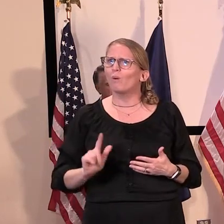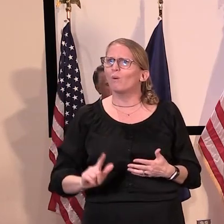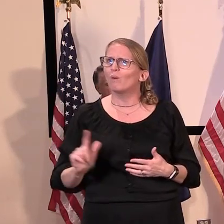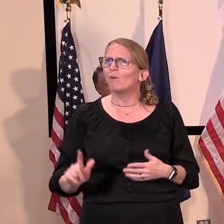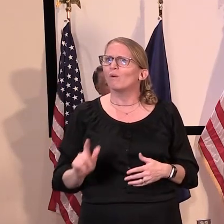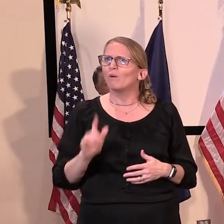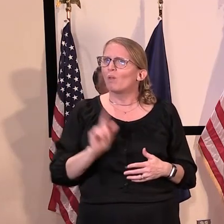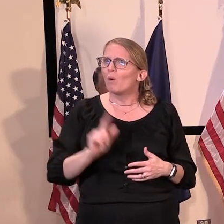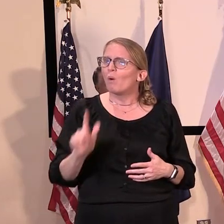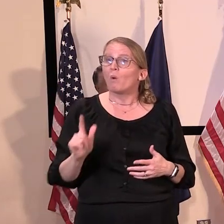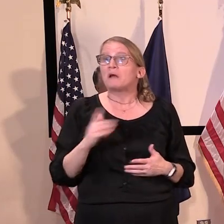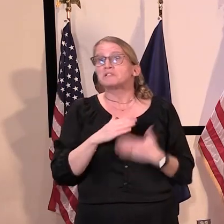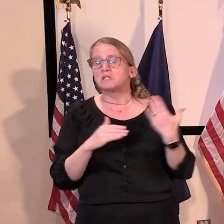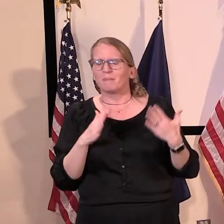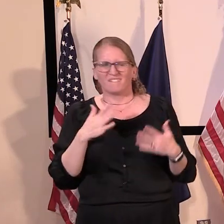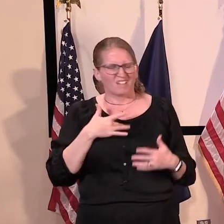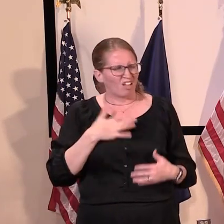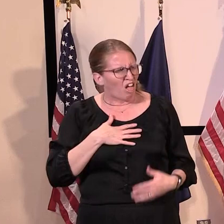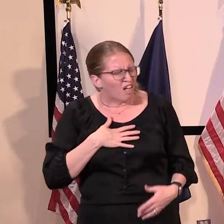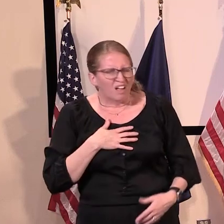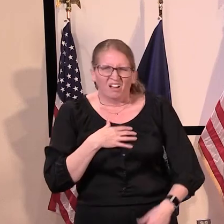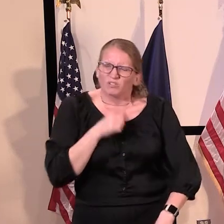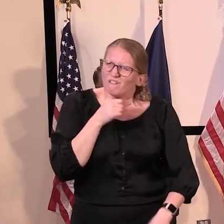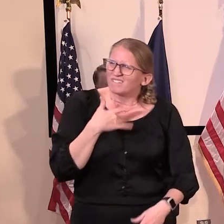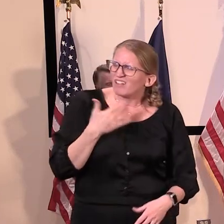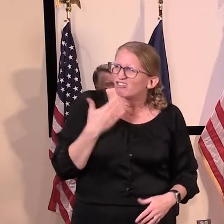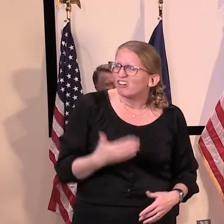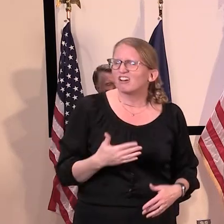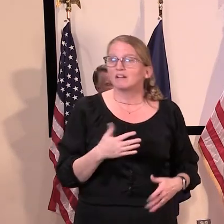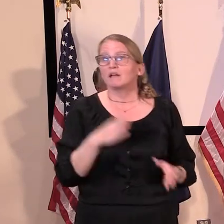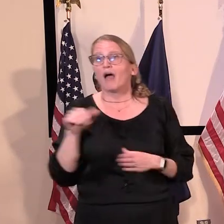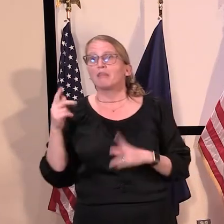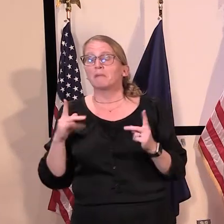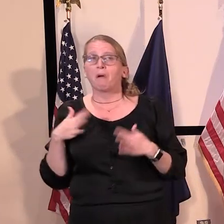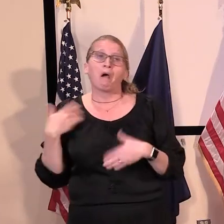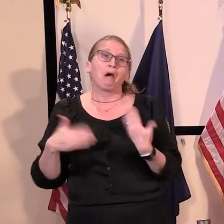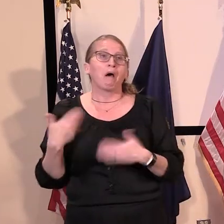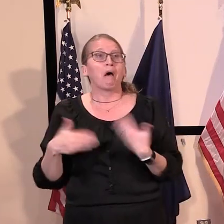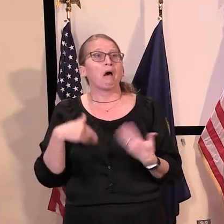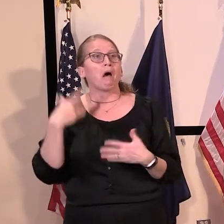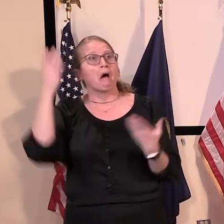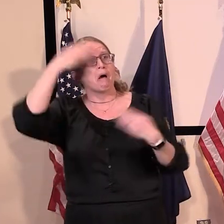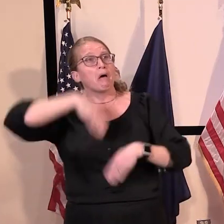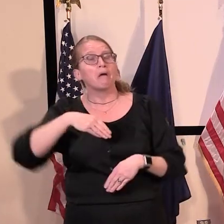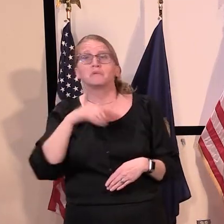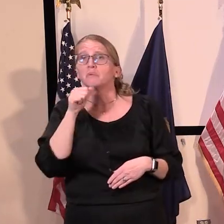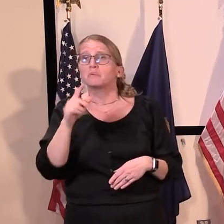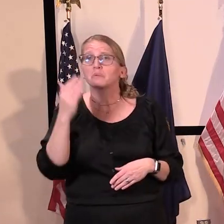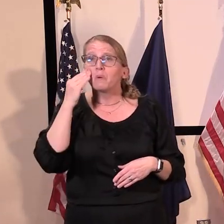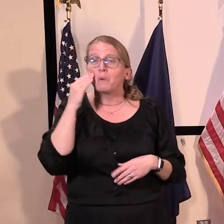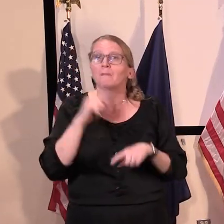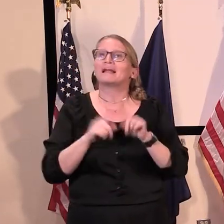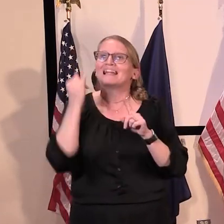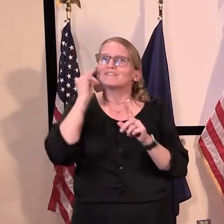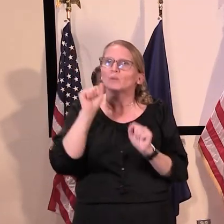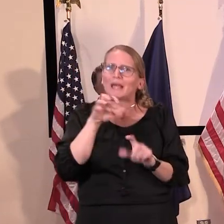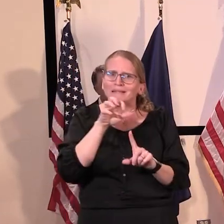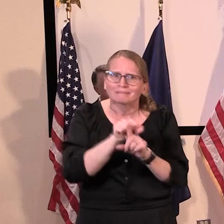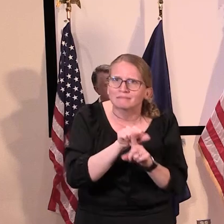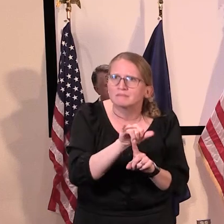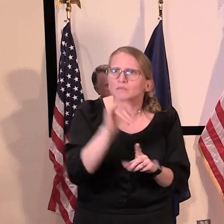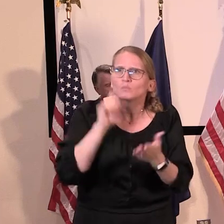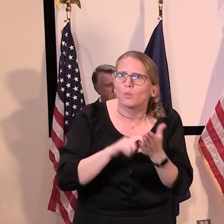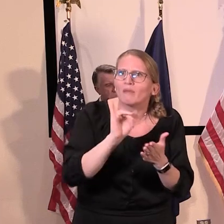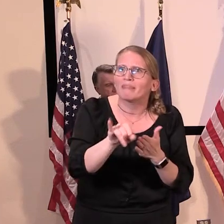hopefully providing what's needed early in the course and maybe preventing the need for ventilator management later on. Um,